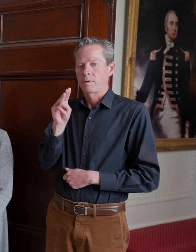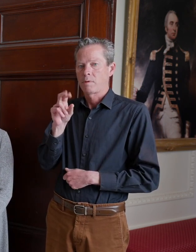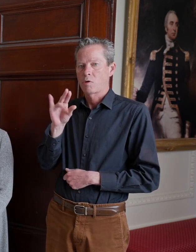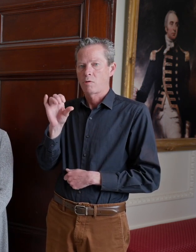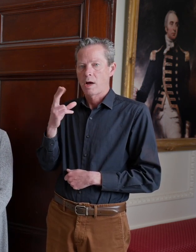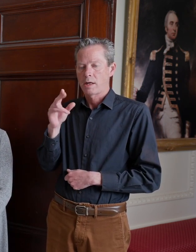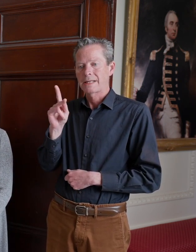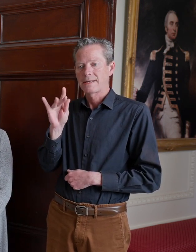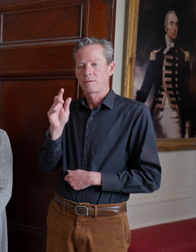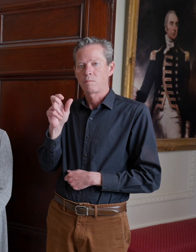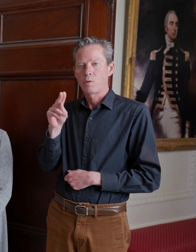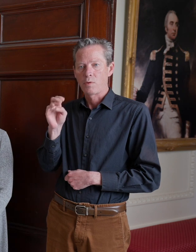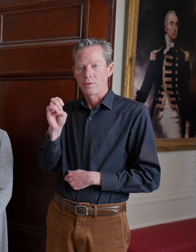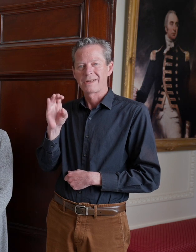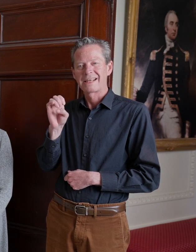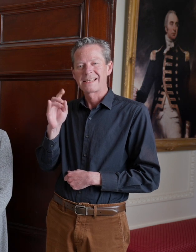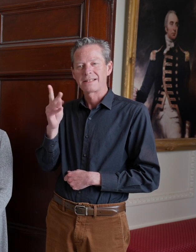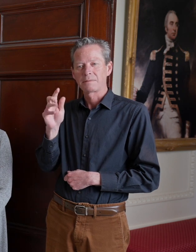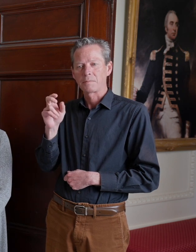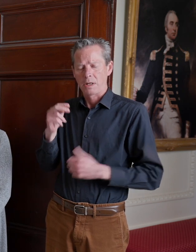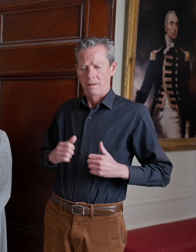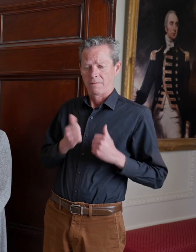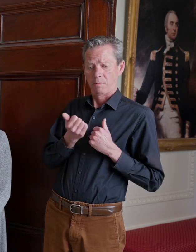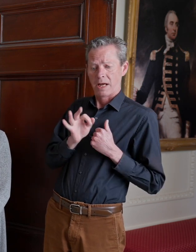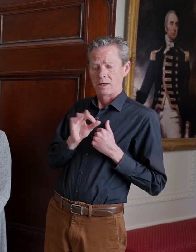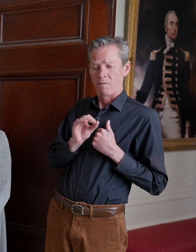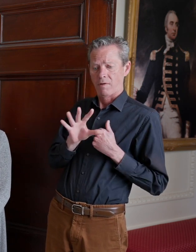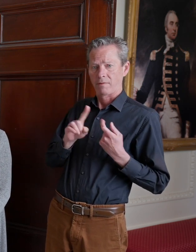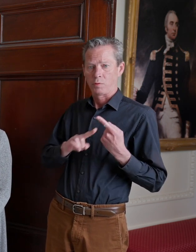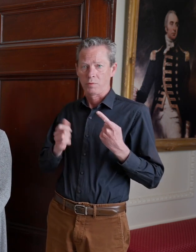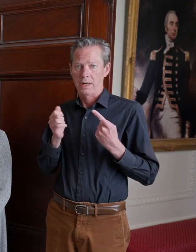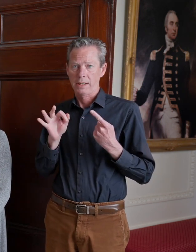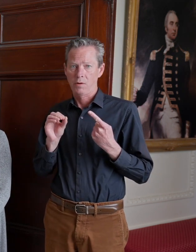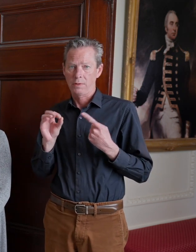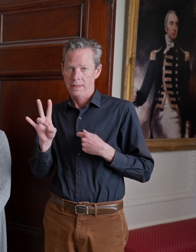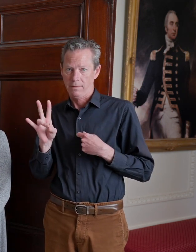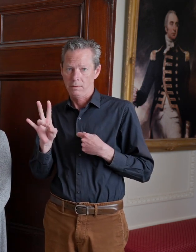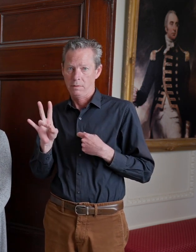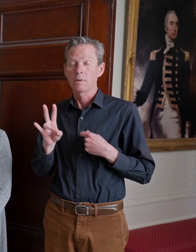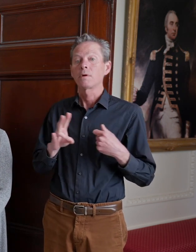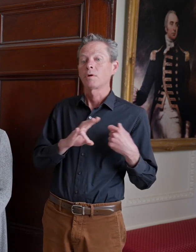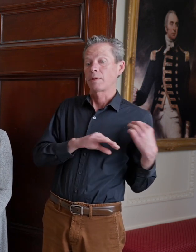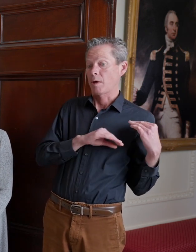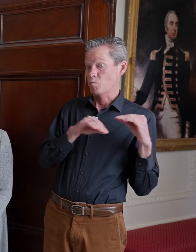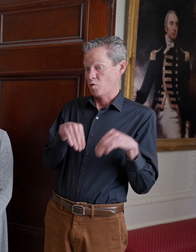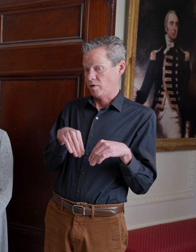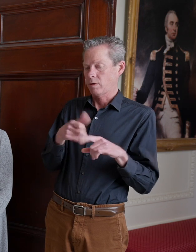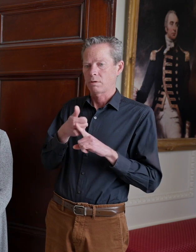Eastman. She lived with him from 1905 till 1907. And when they first moved in, she had fallen and broken